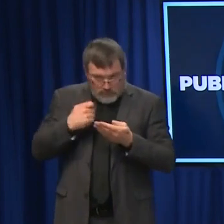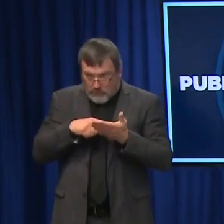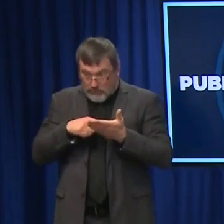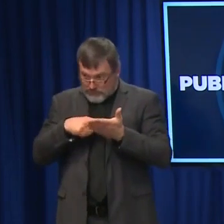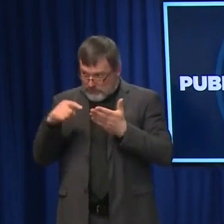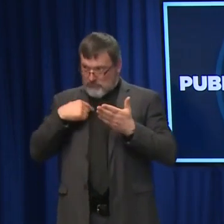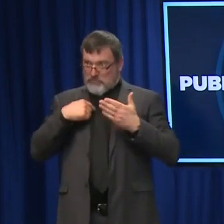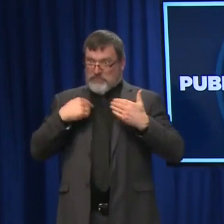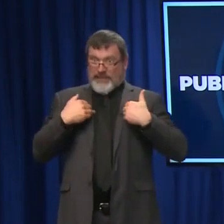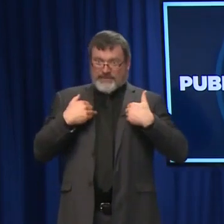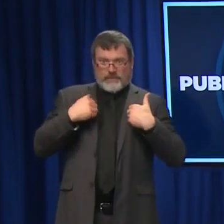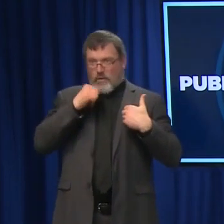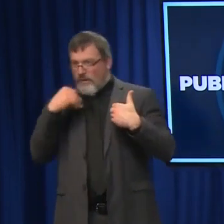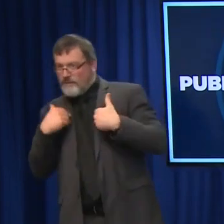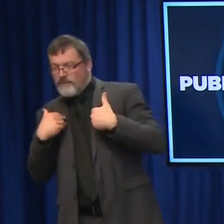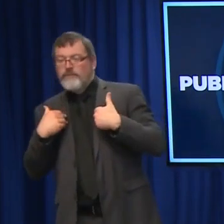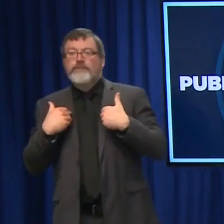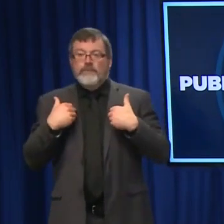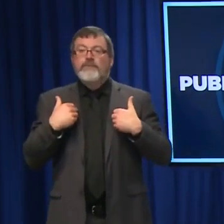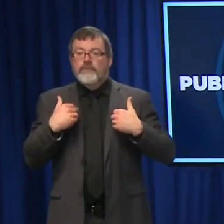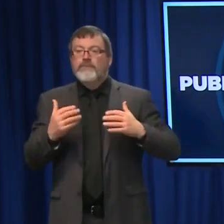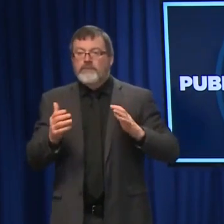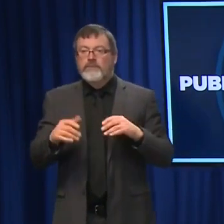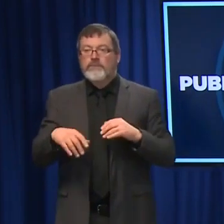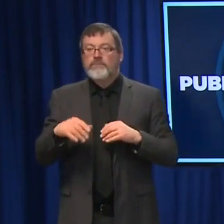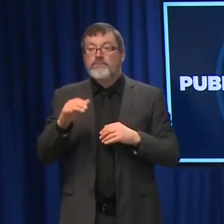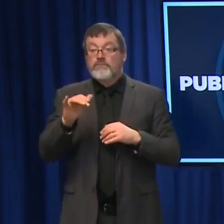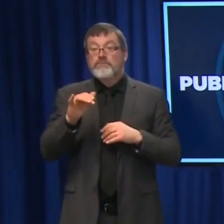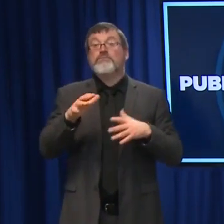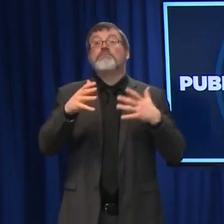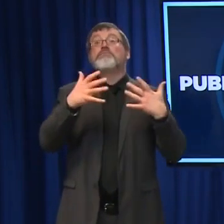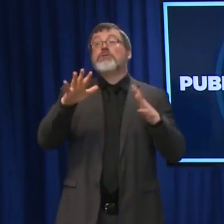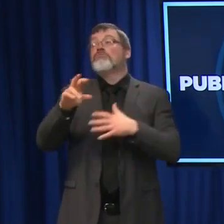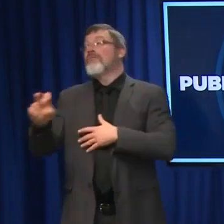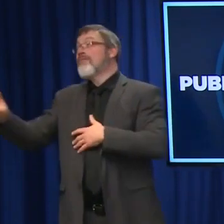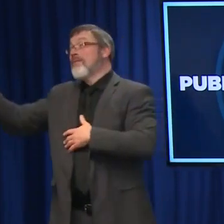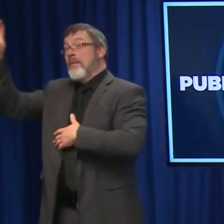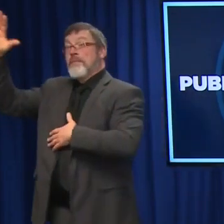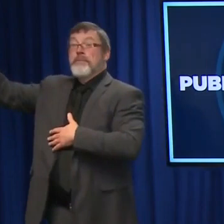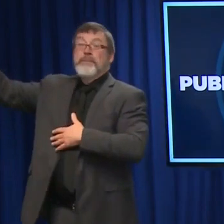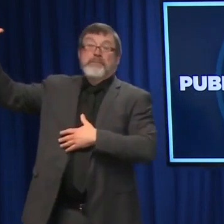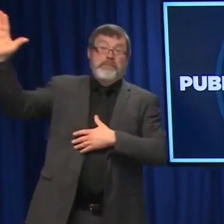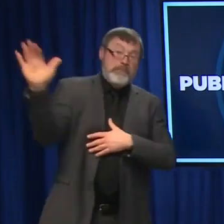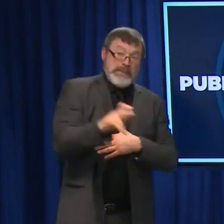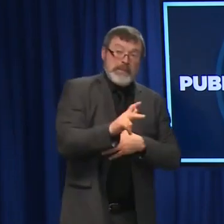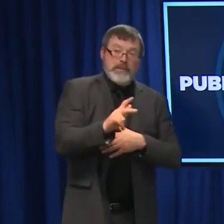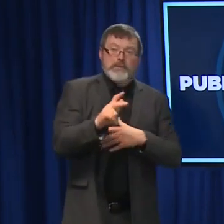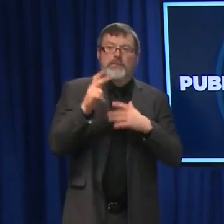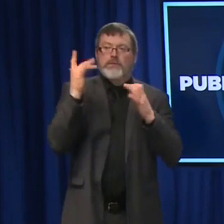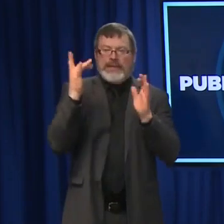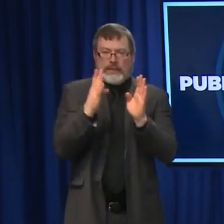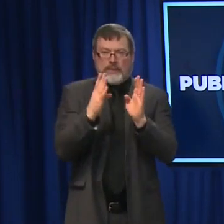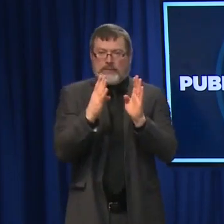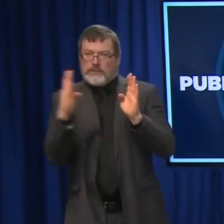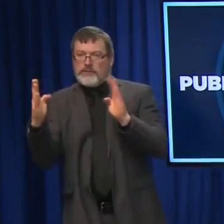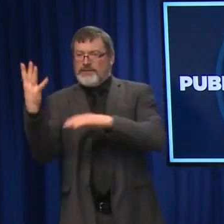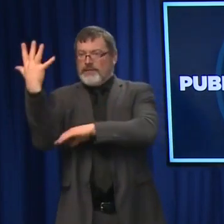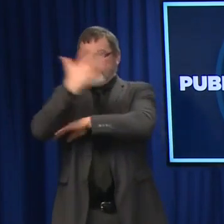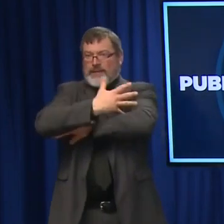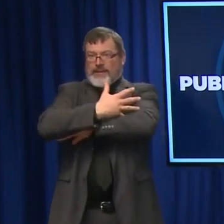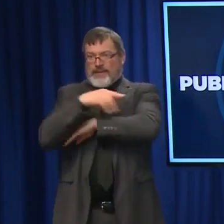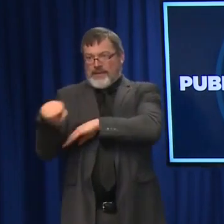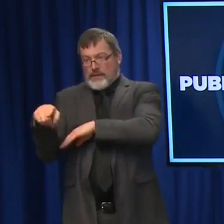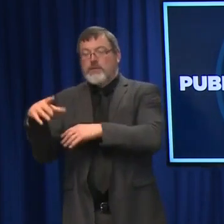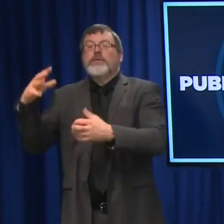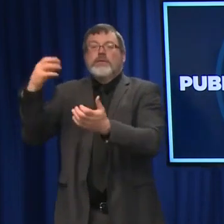recommend testing, you know, five to seven days after a potential exposure. And then finally, we continue to recommend that people keep gatherings small.